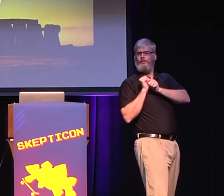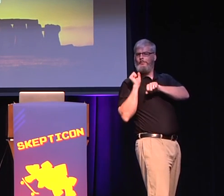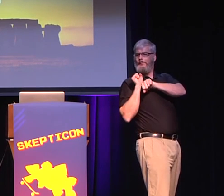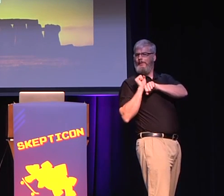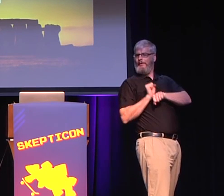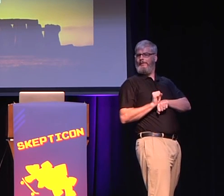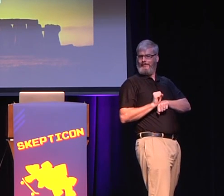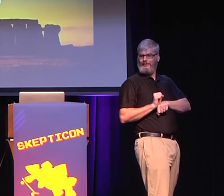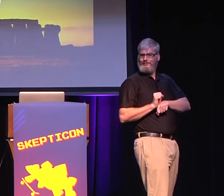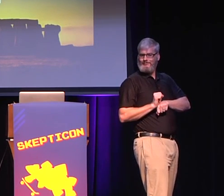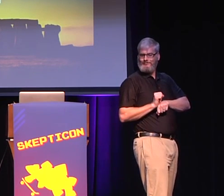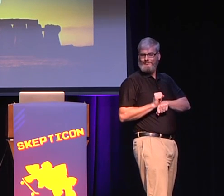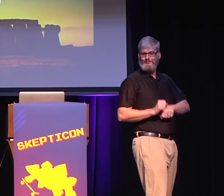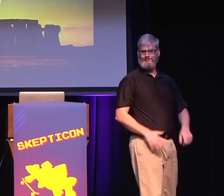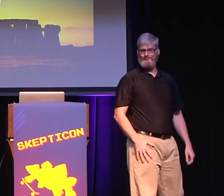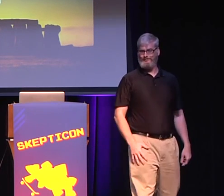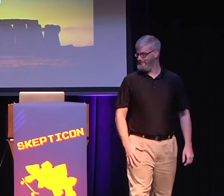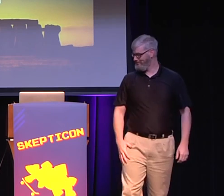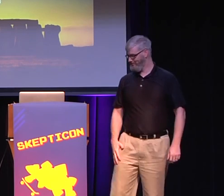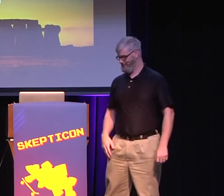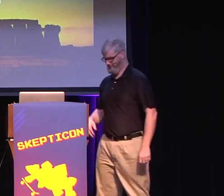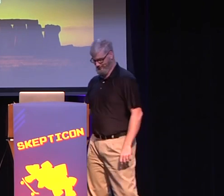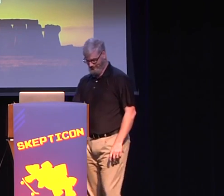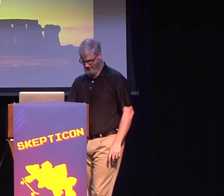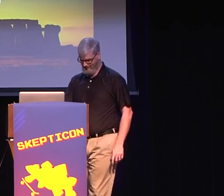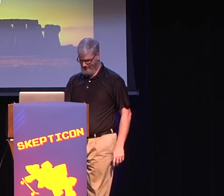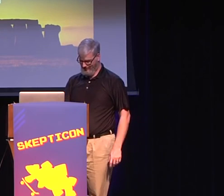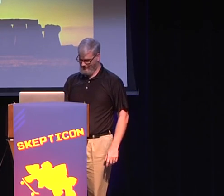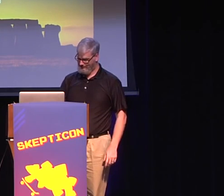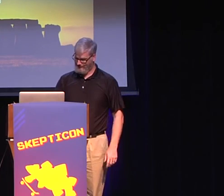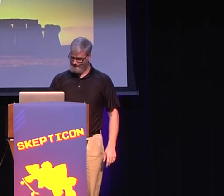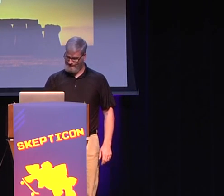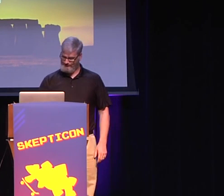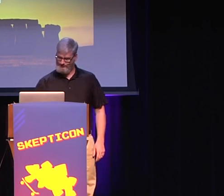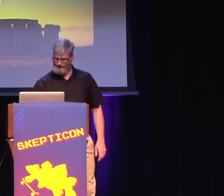approach instead of being shackled with the weight of traditional religion.